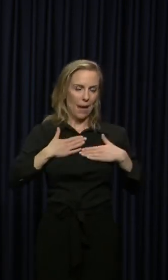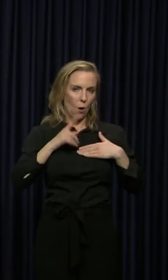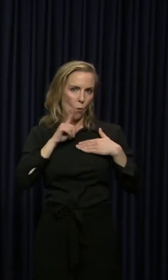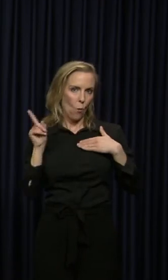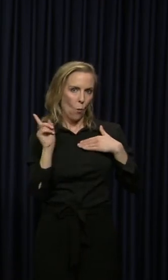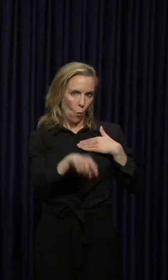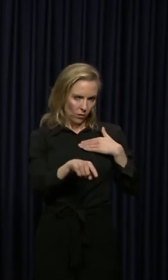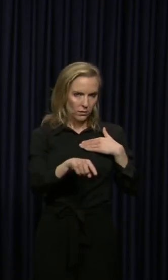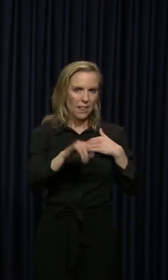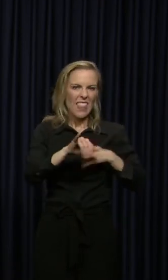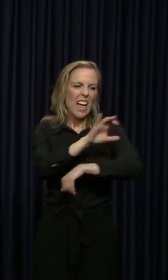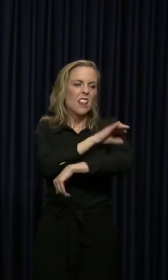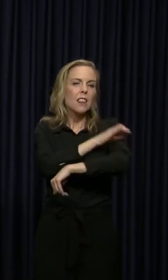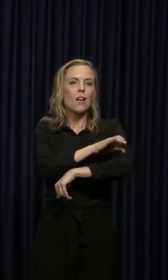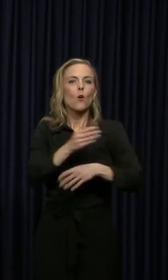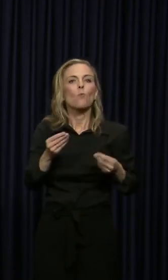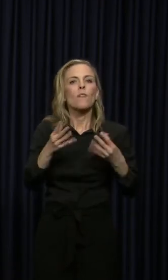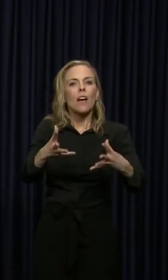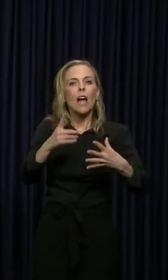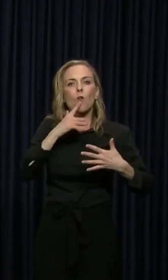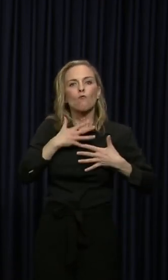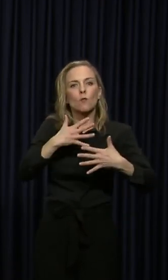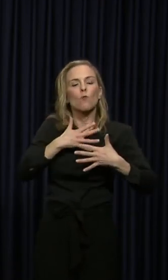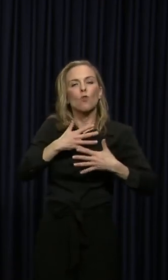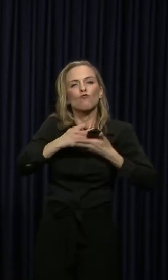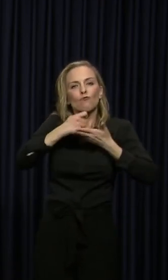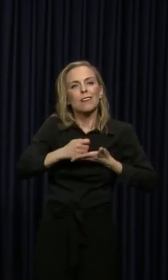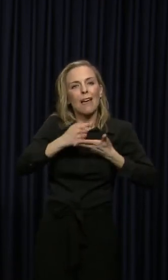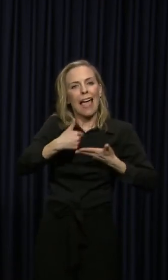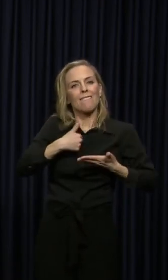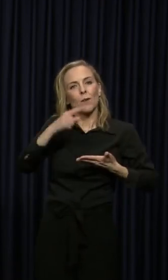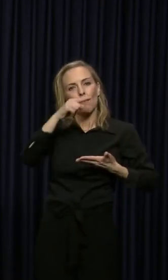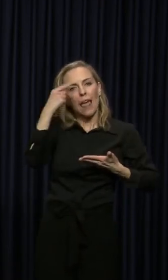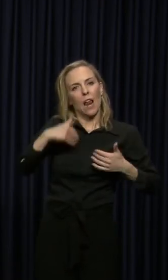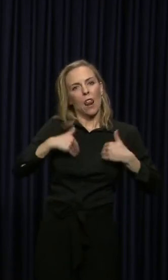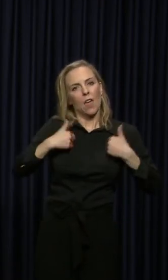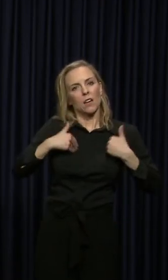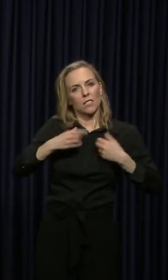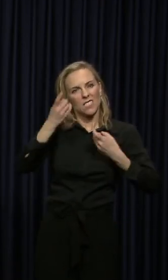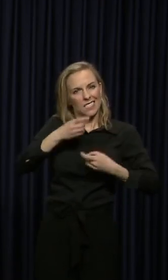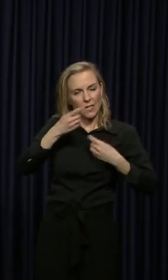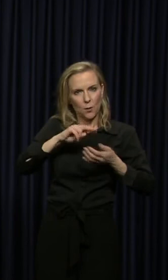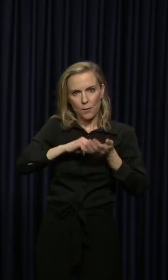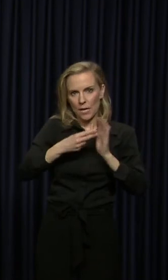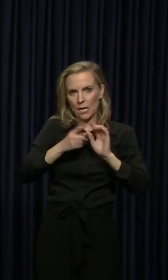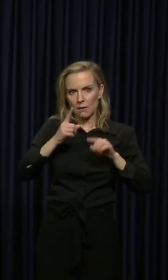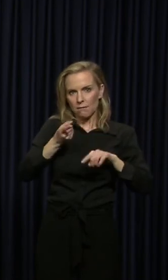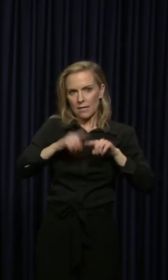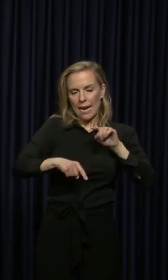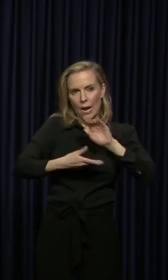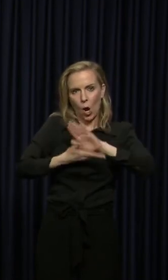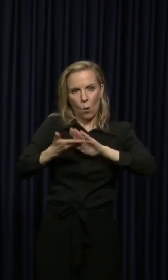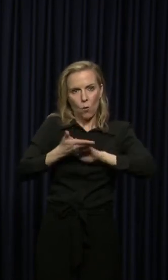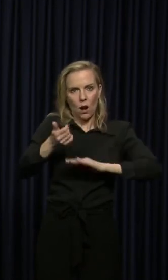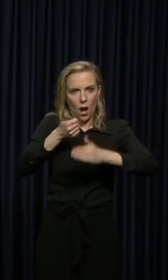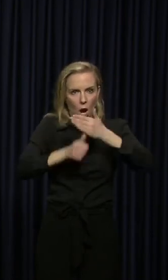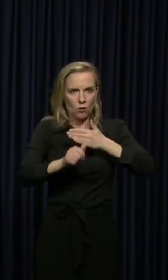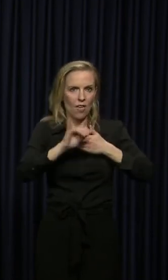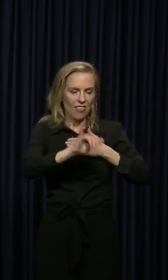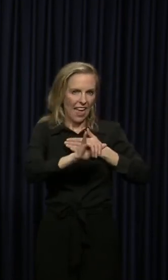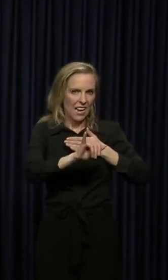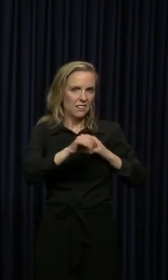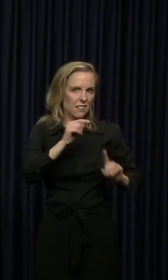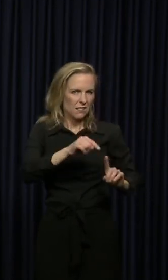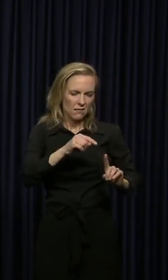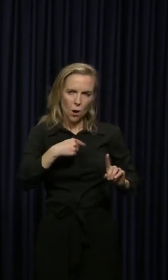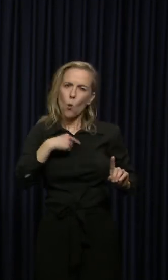order, the clinic provides respiratory treatment for folks with black lung disease and apparently is not allowed to operate under the current order. We're trying to track